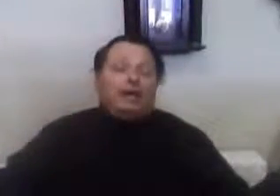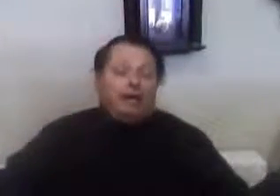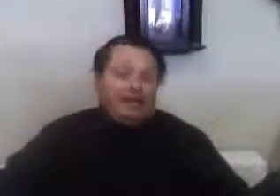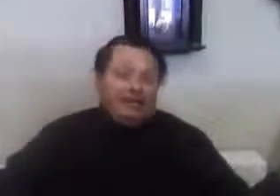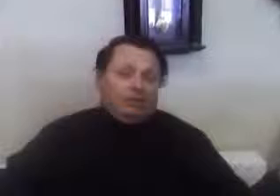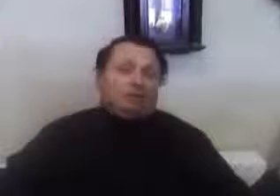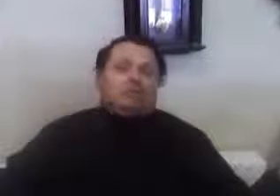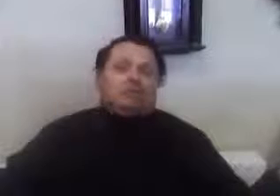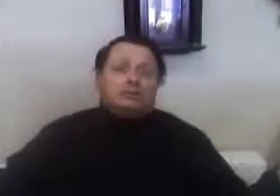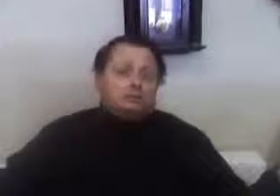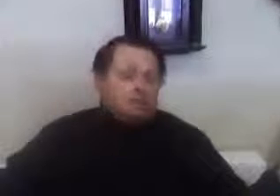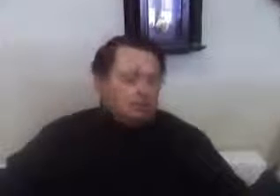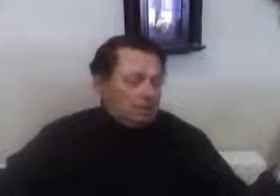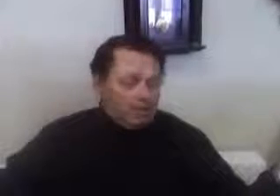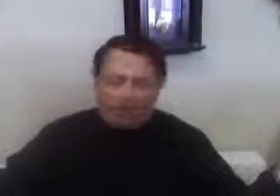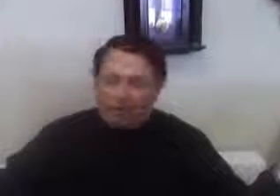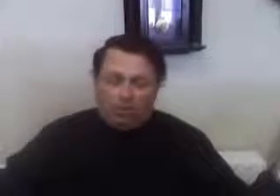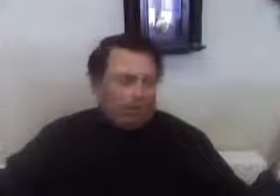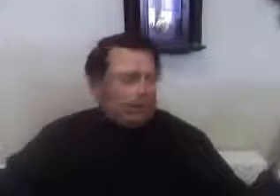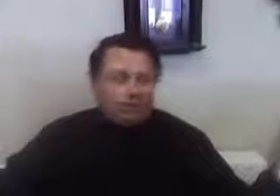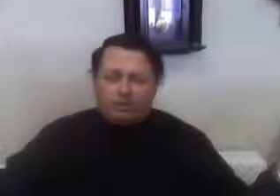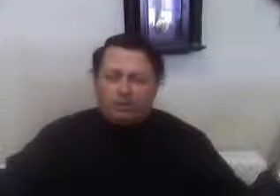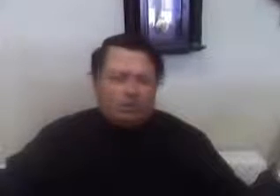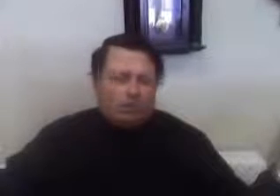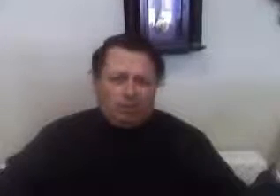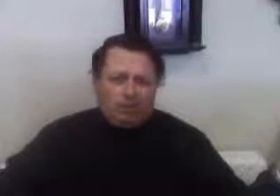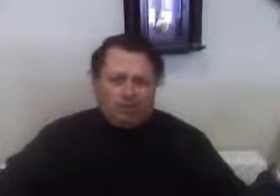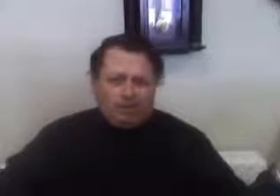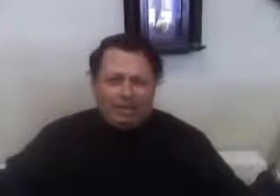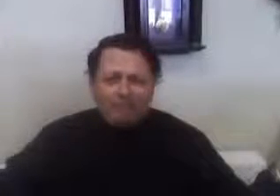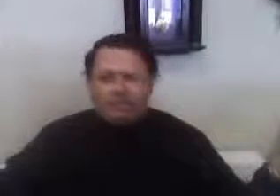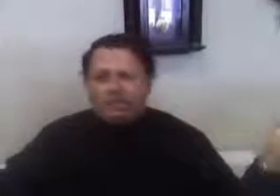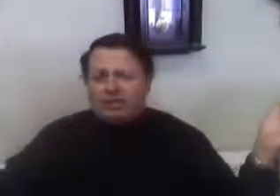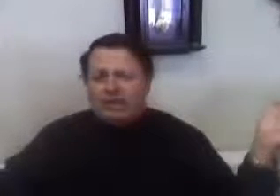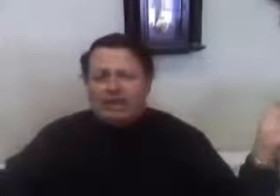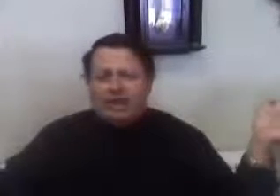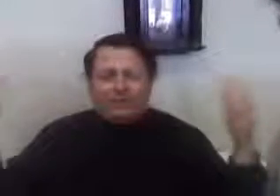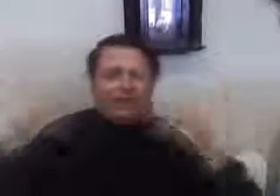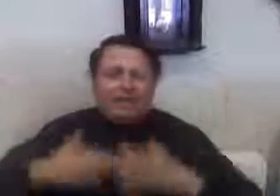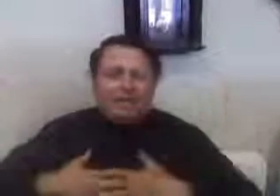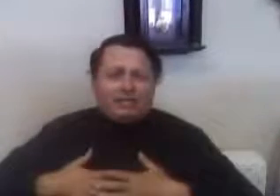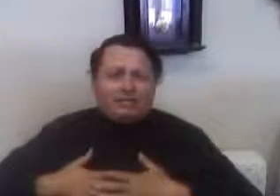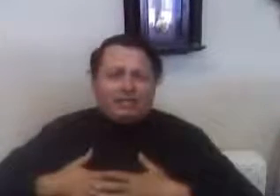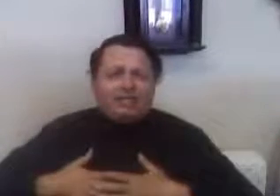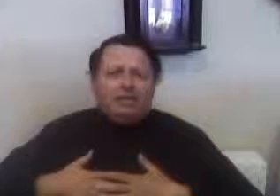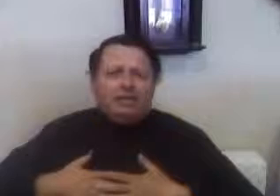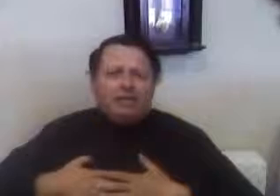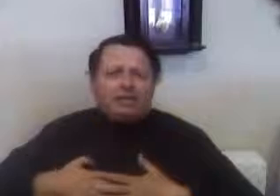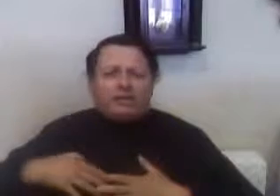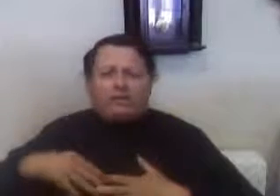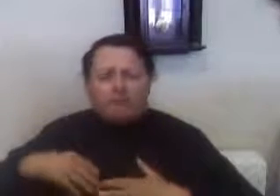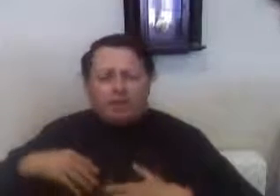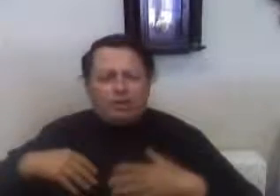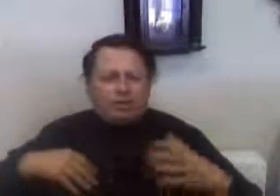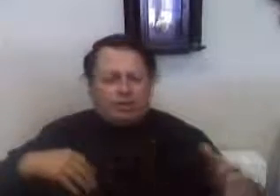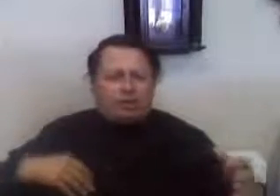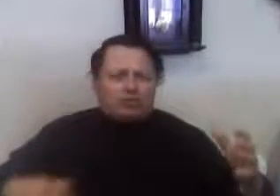And now, I don't know what you would call Obamacare, because as far as I can see, it's nothing more than insurance